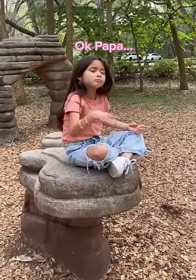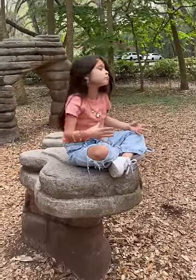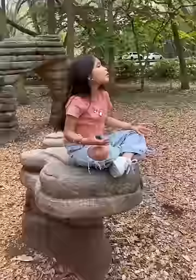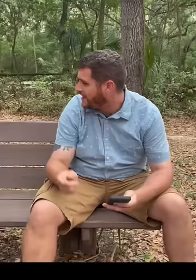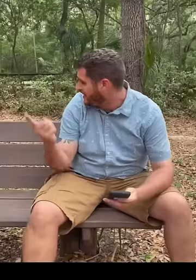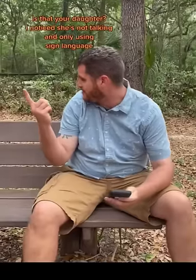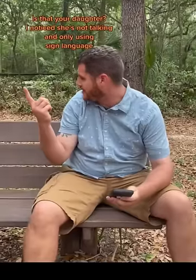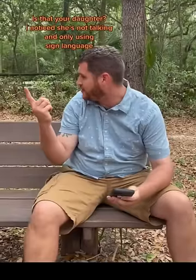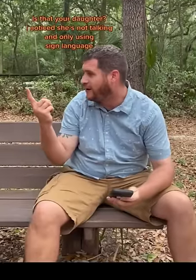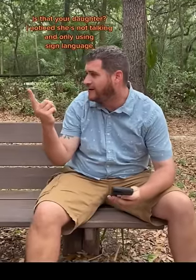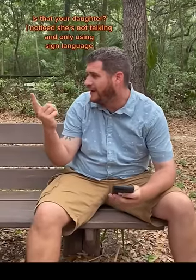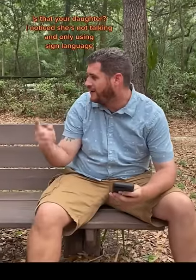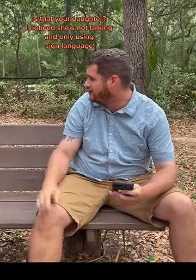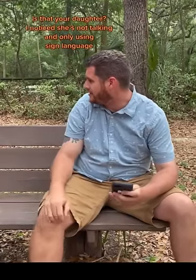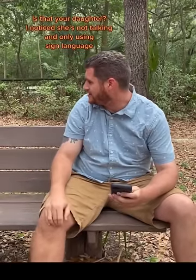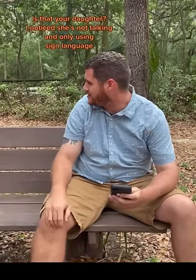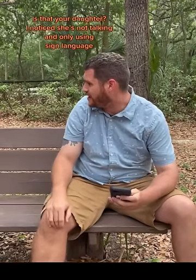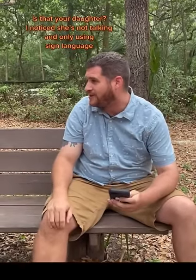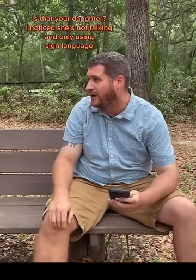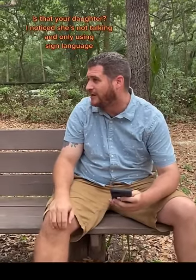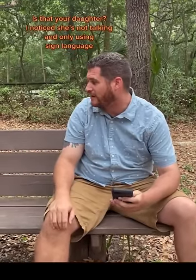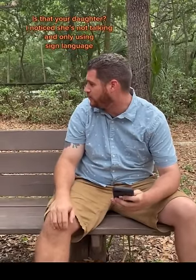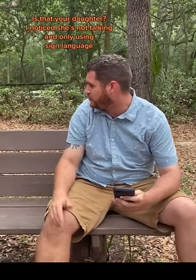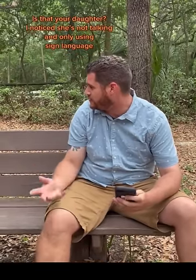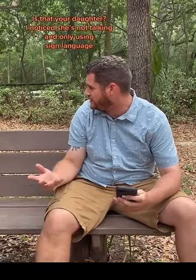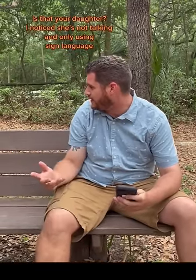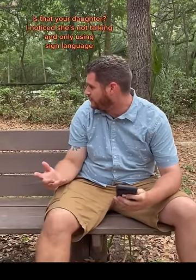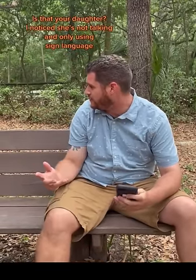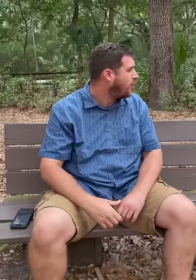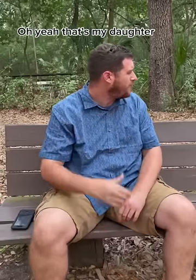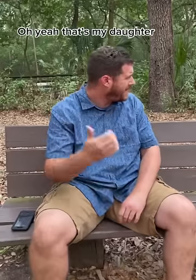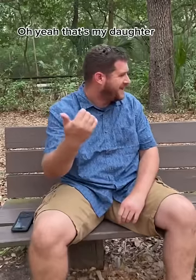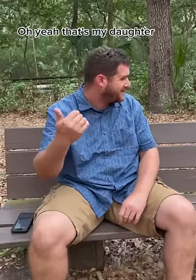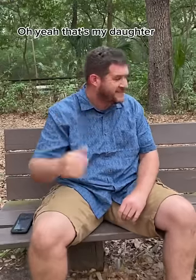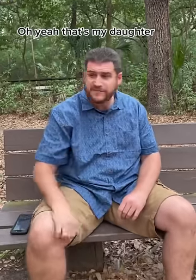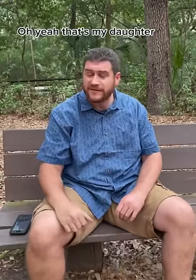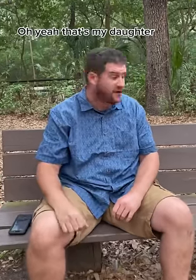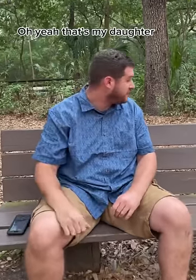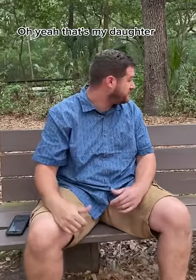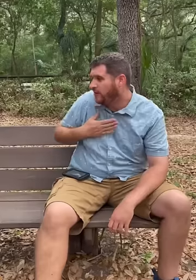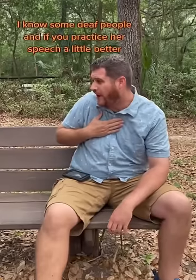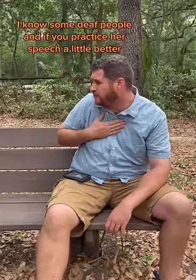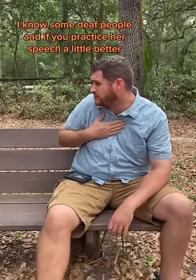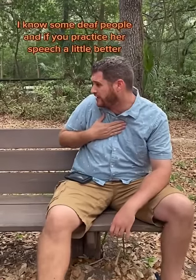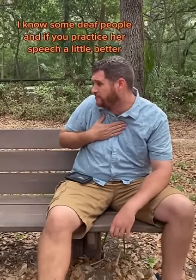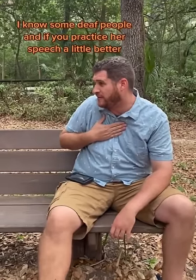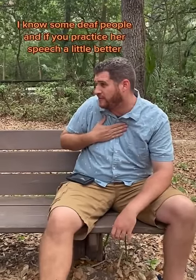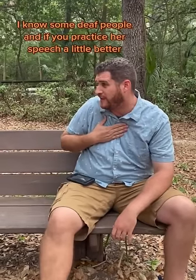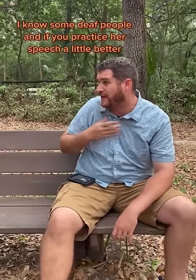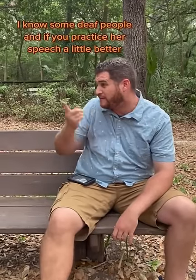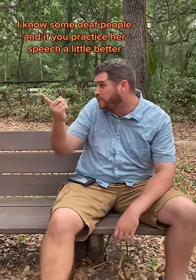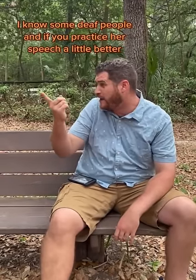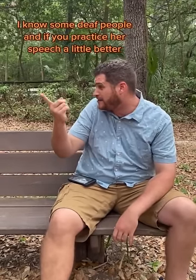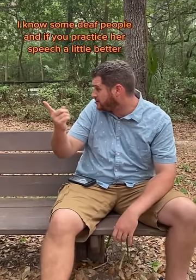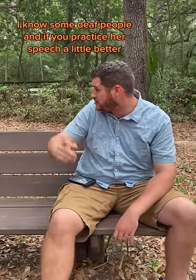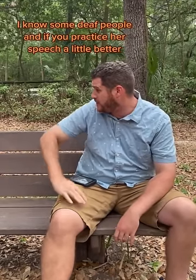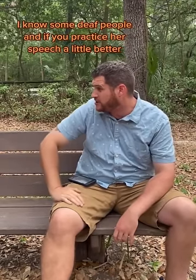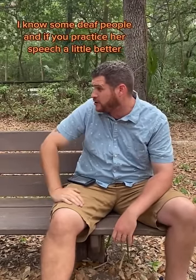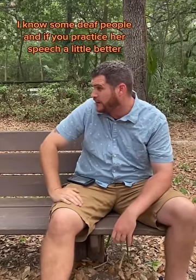Hey, is that your daughter? I noticed that she's not talking and only using sign language. Oh yeah, that's my daughter. You know, I know some deaf people and if you practice her speech a little better,